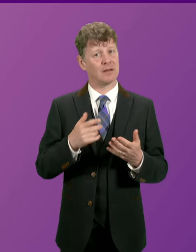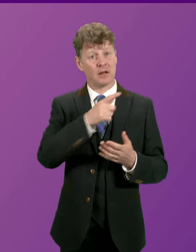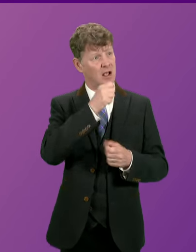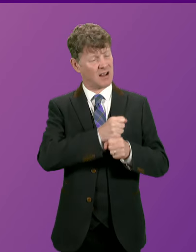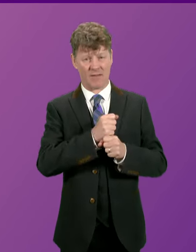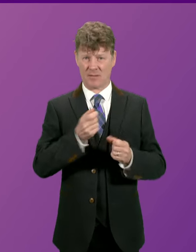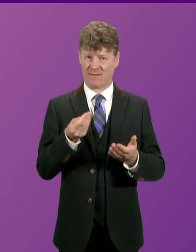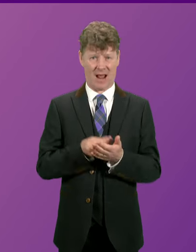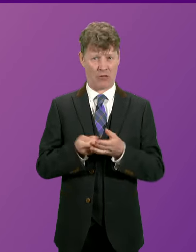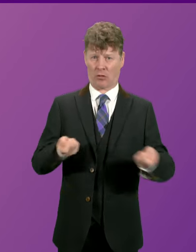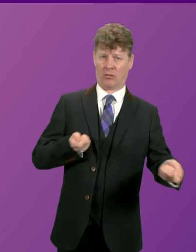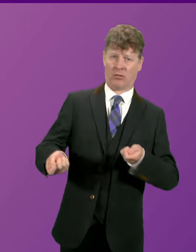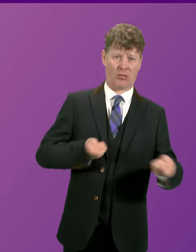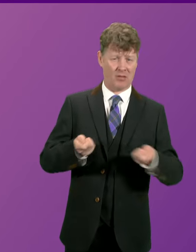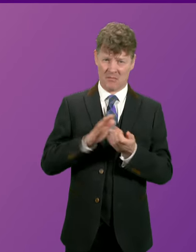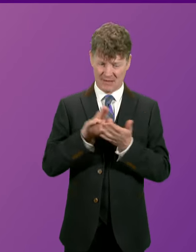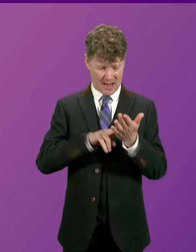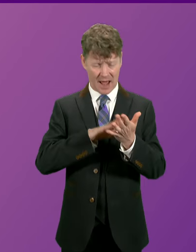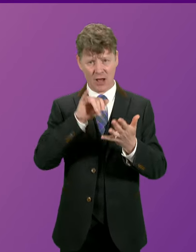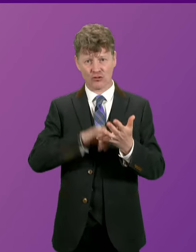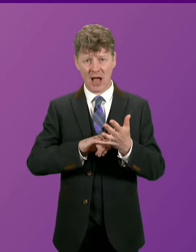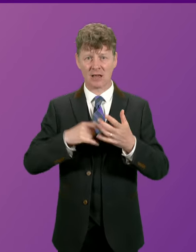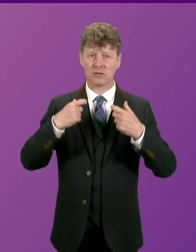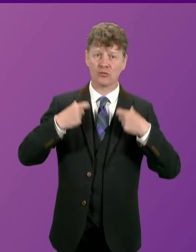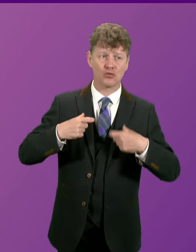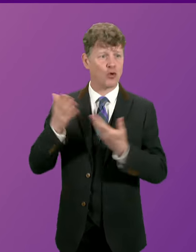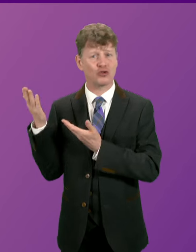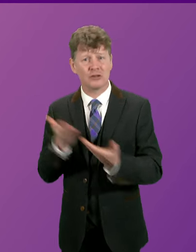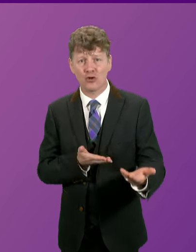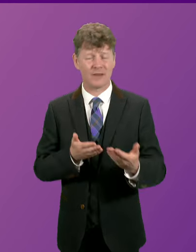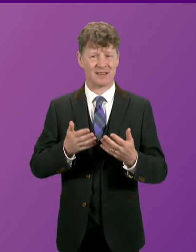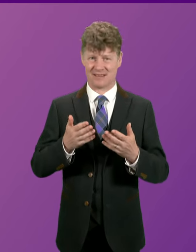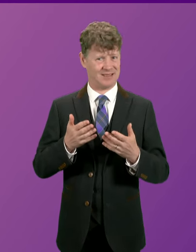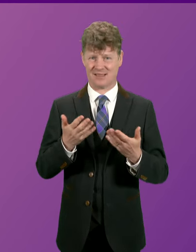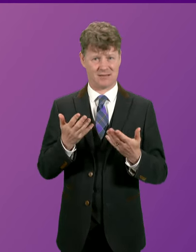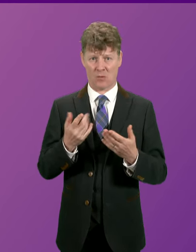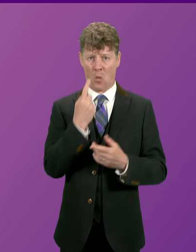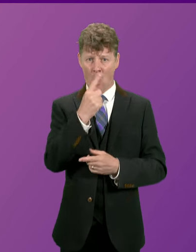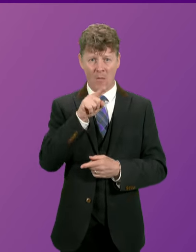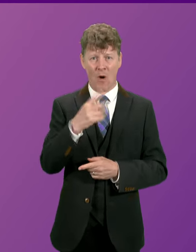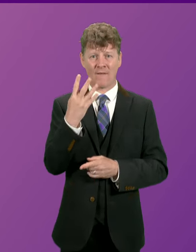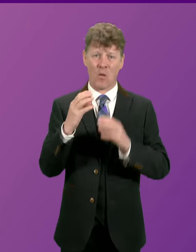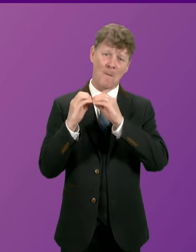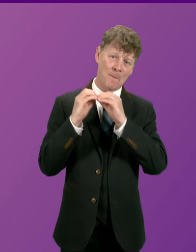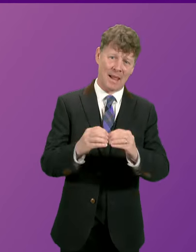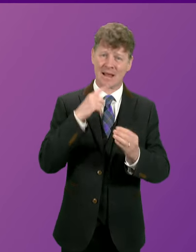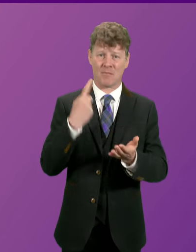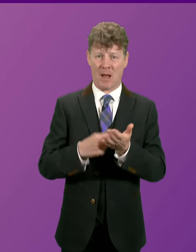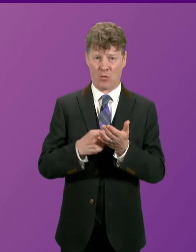mismanagement, NHS and social care services face a black hole this year of up to £1.4 billion.